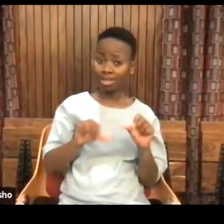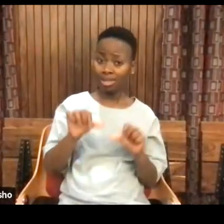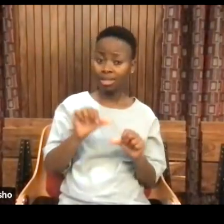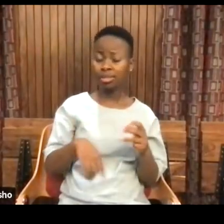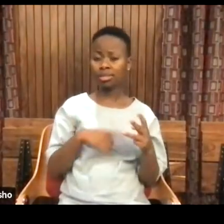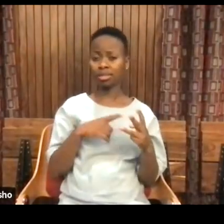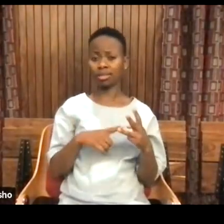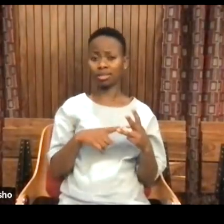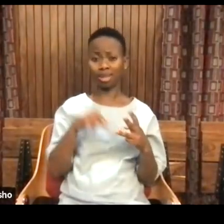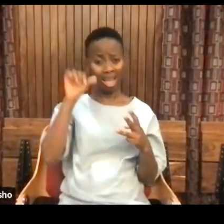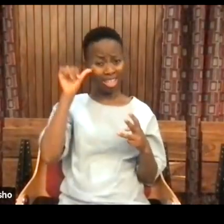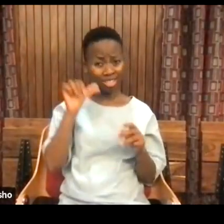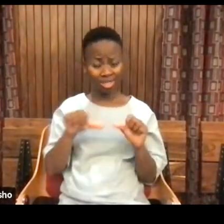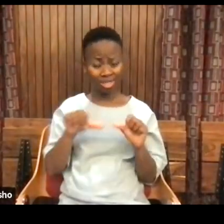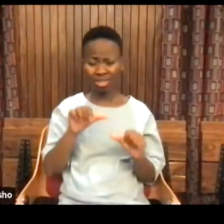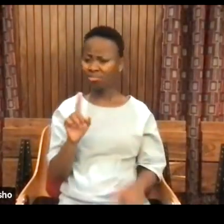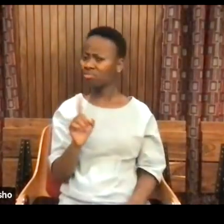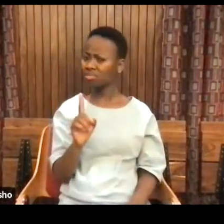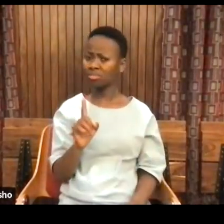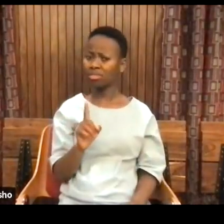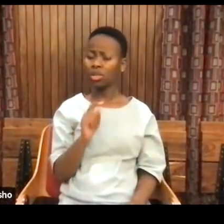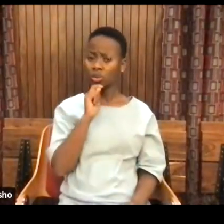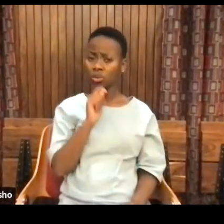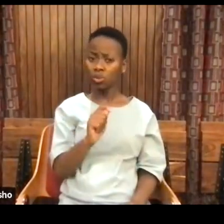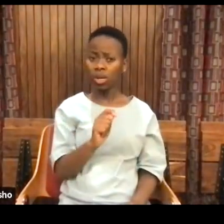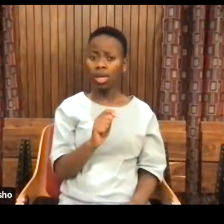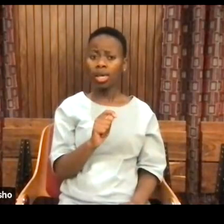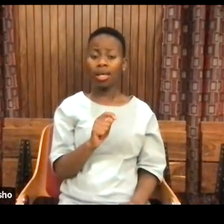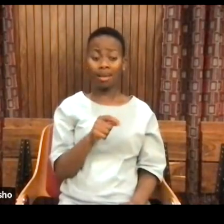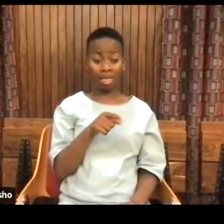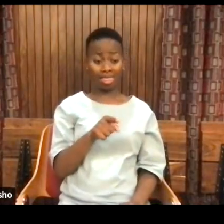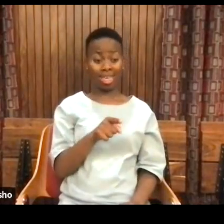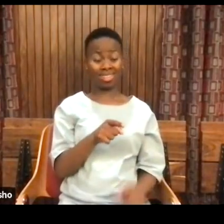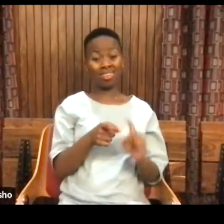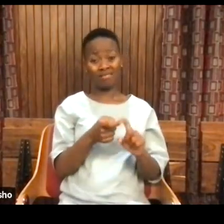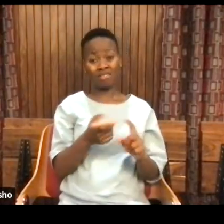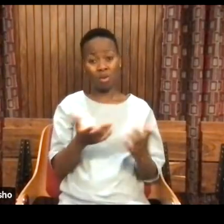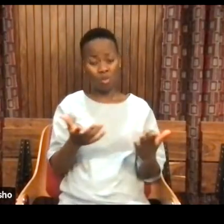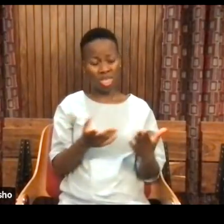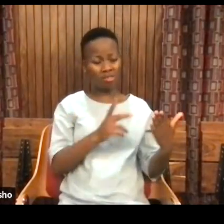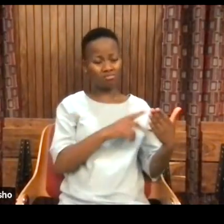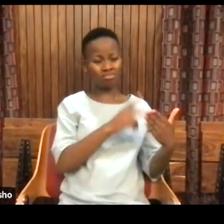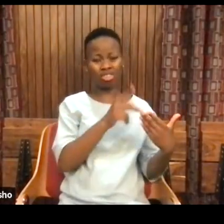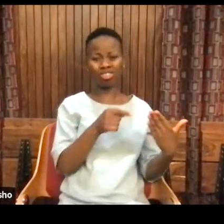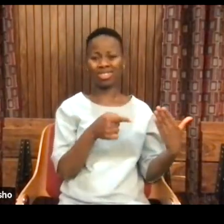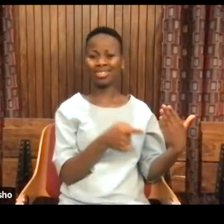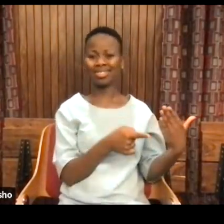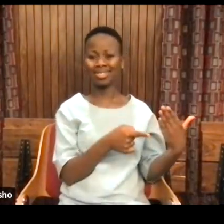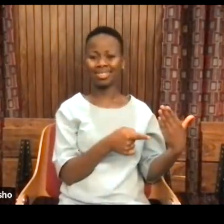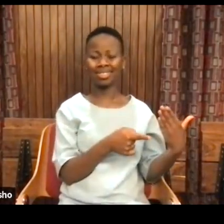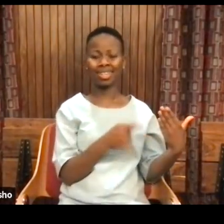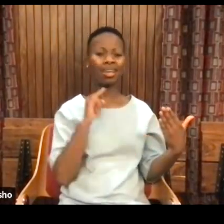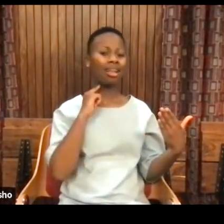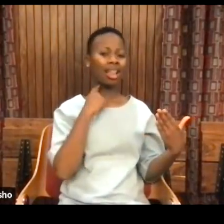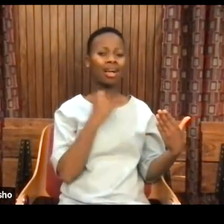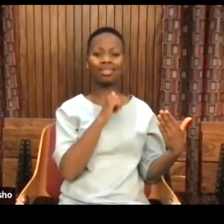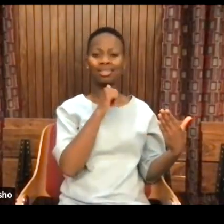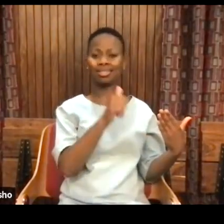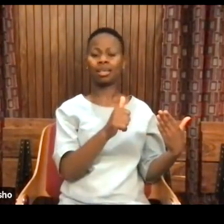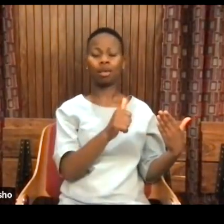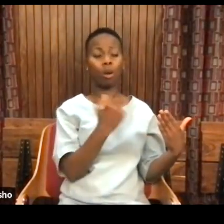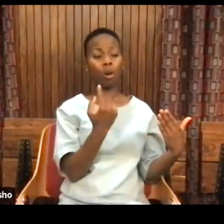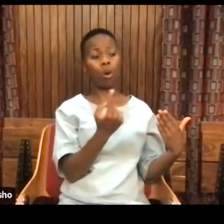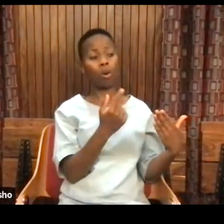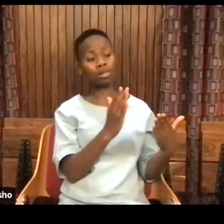reduction of science was actually part of what came out of the very project of the lie that says only certain